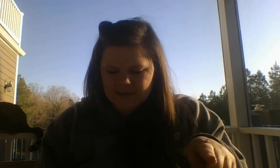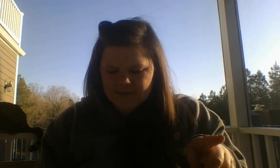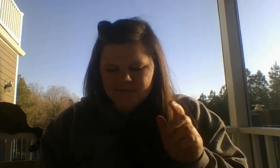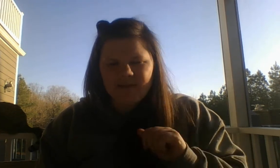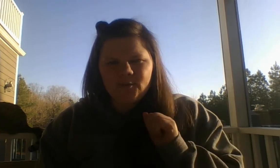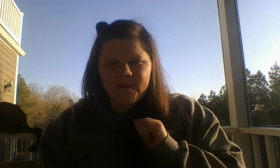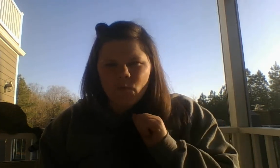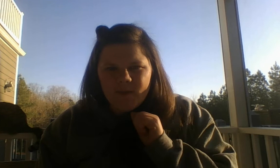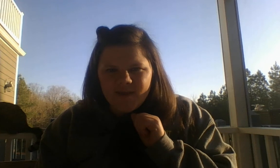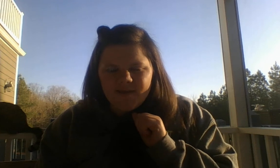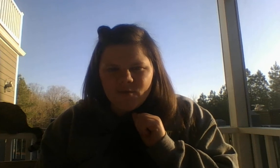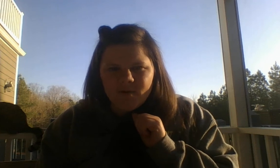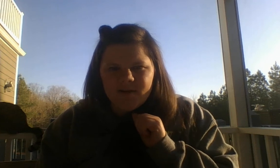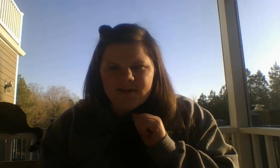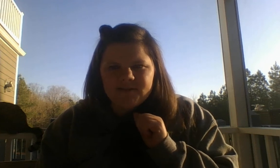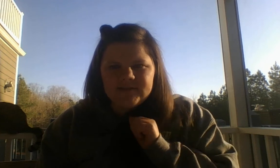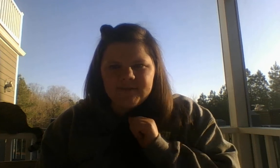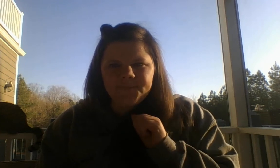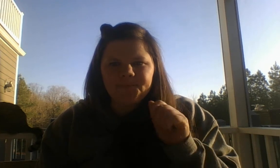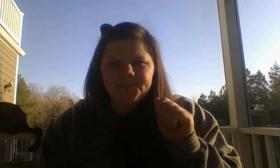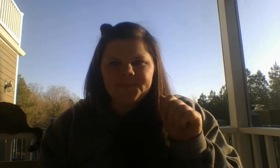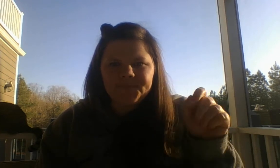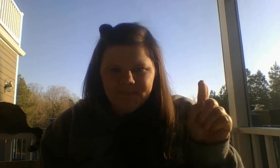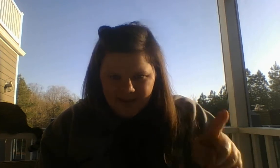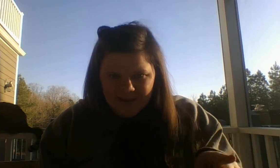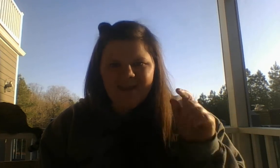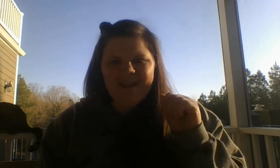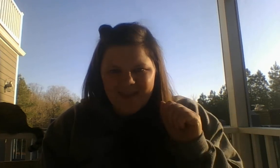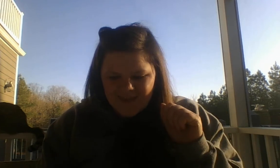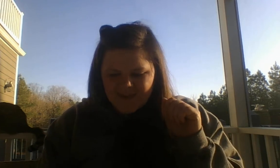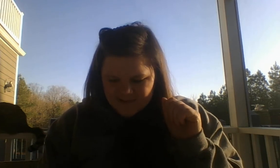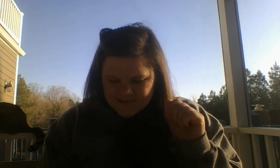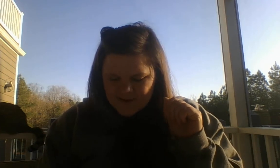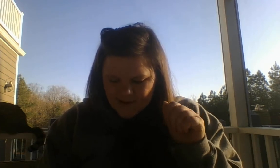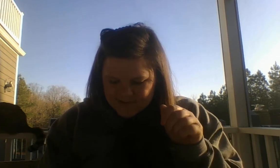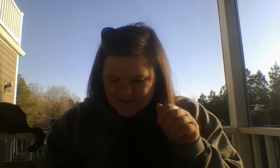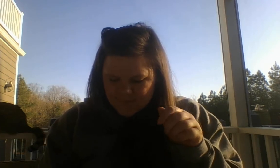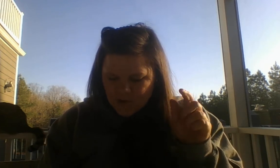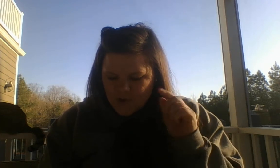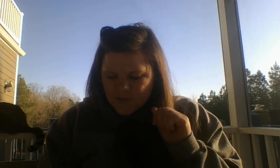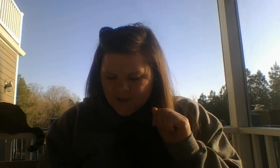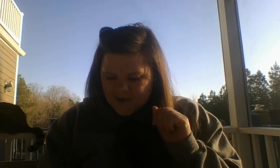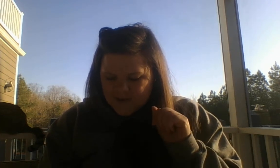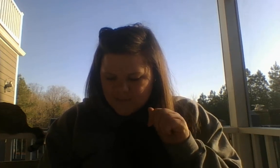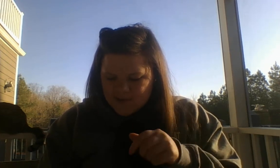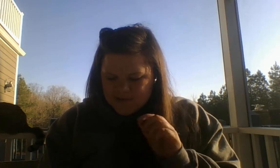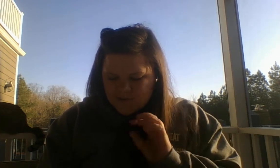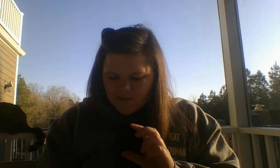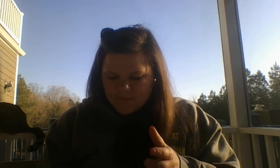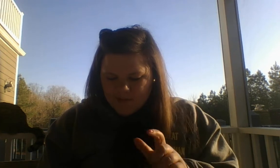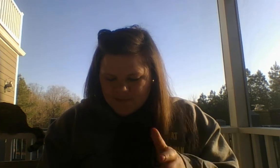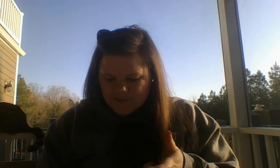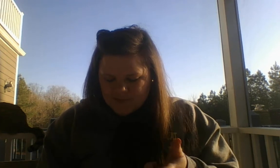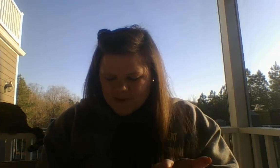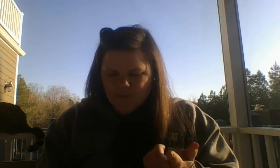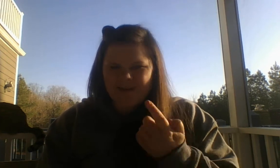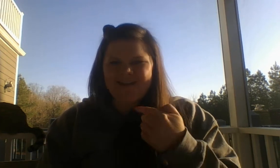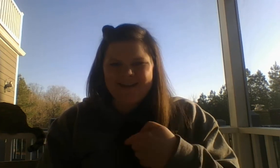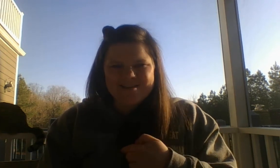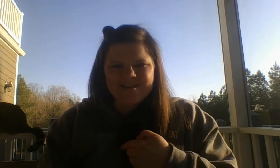Take away week. The word is end. Awesome. Okay. And now we're going to do that one little game where I say